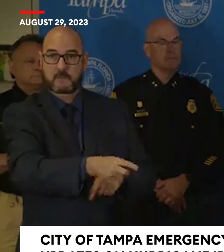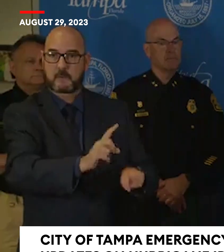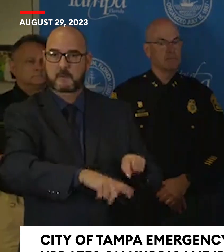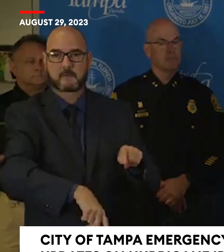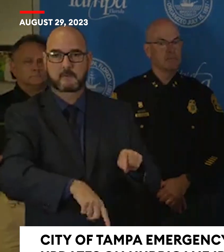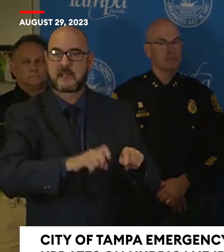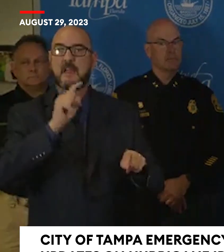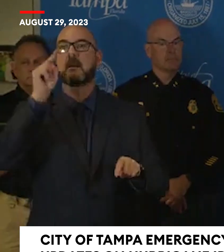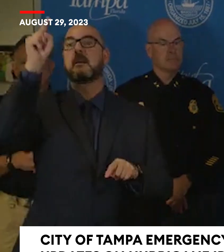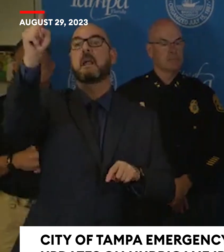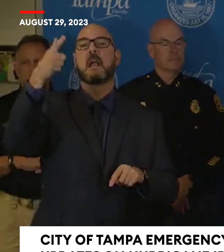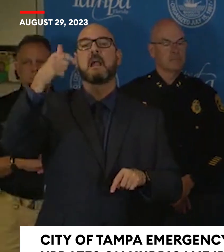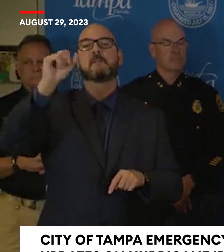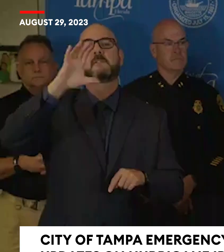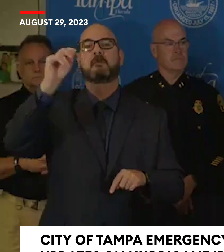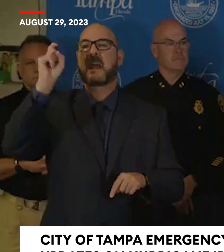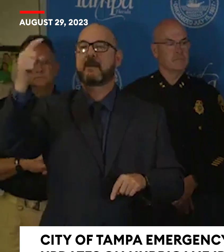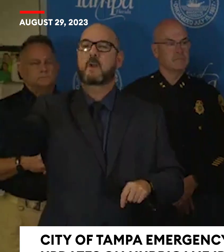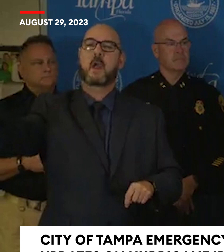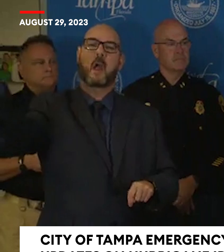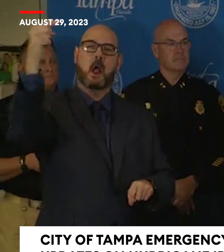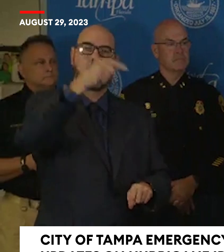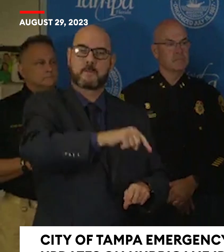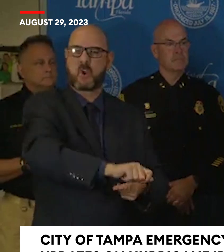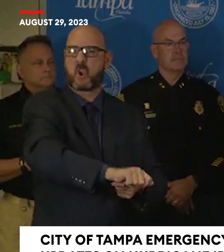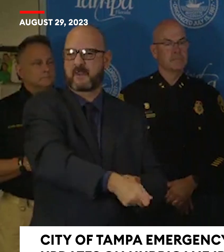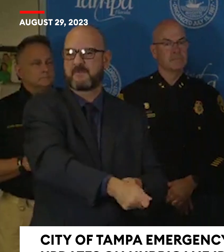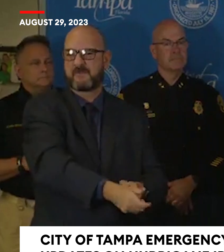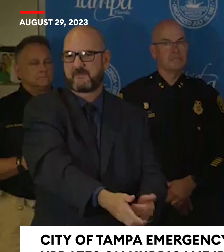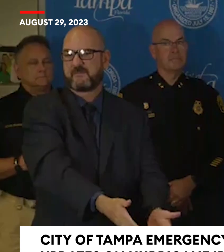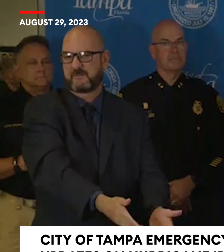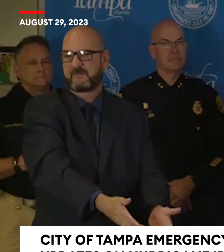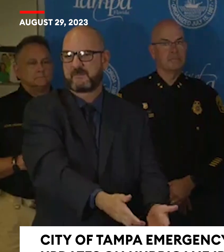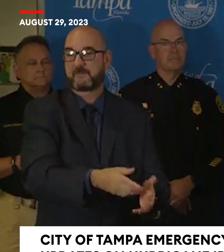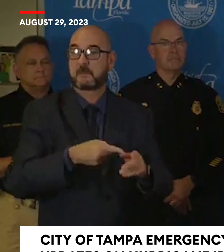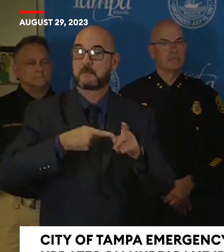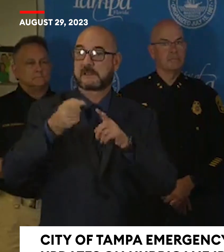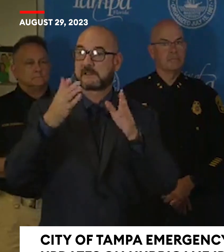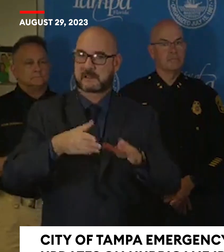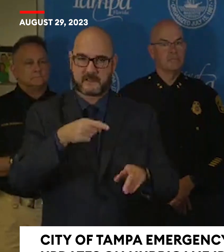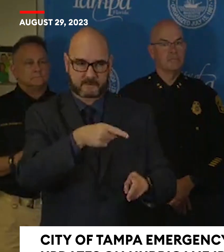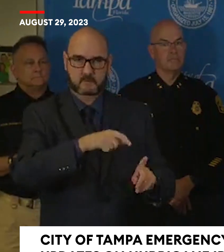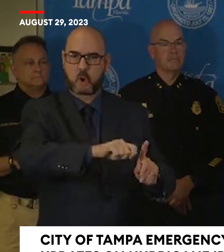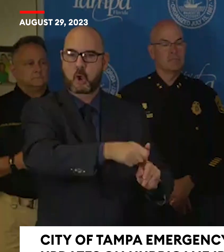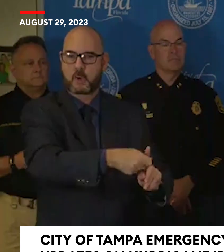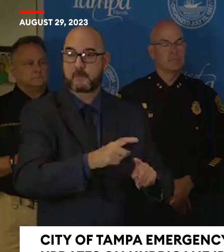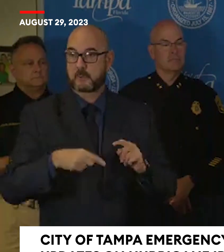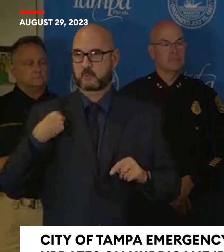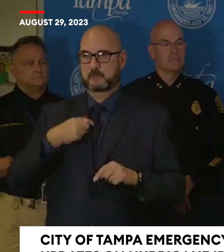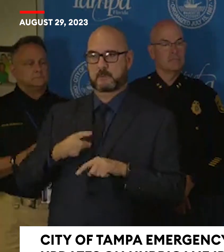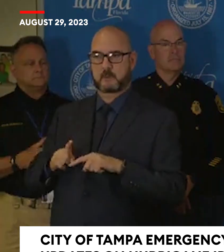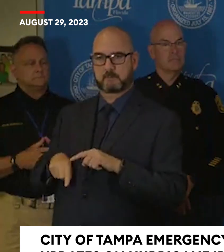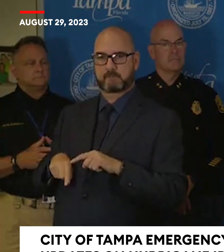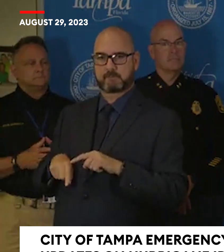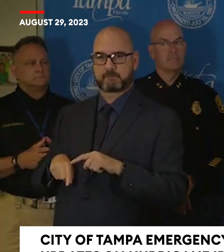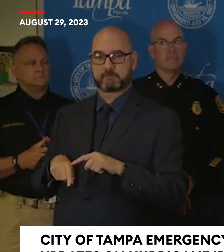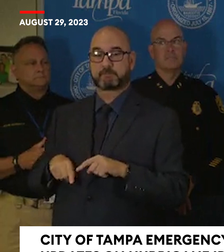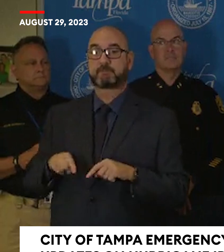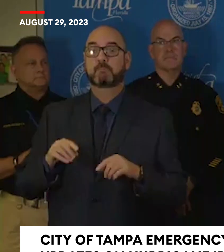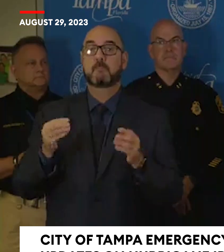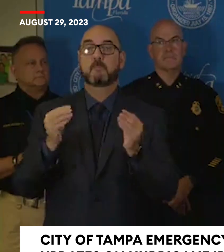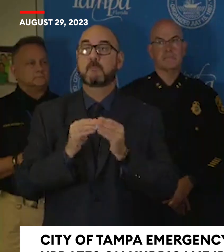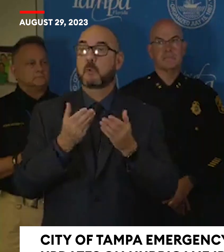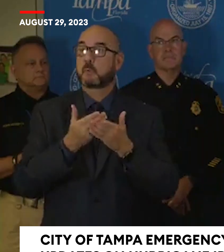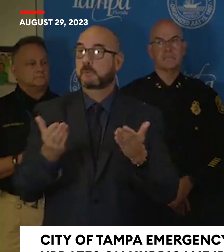personnel. We have additional energy-related safety tips and storm resources and information